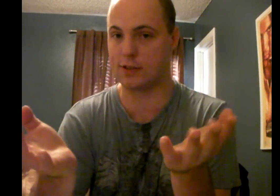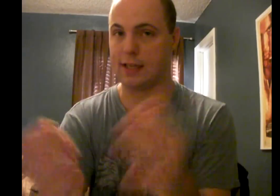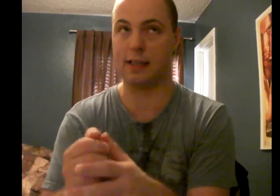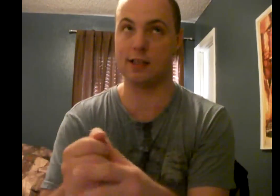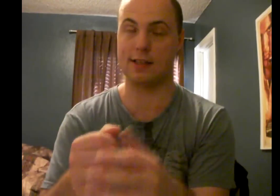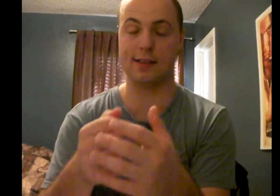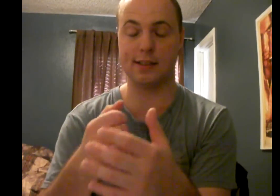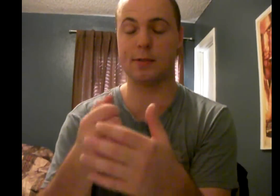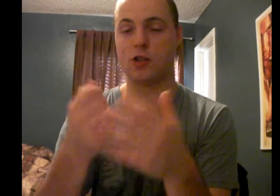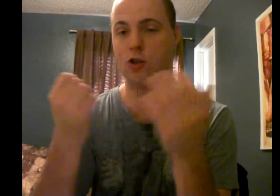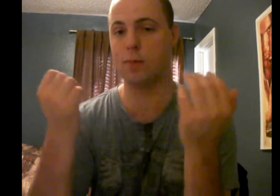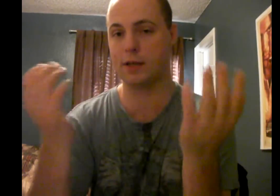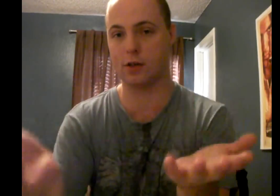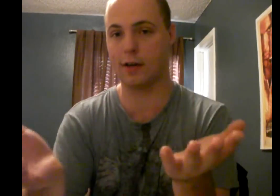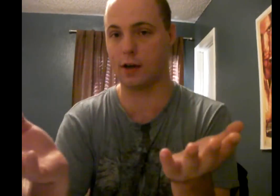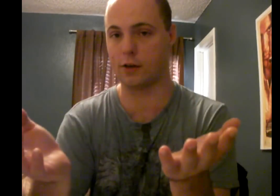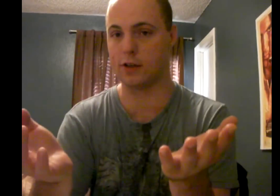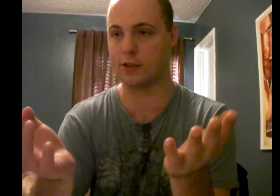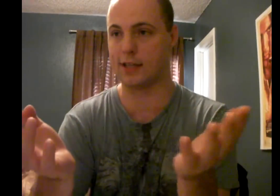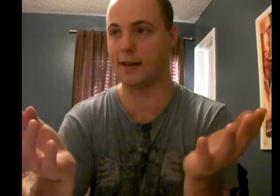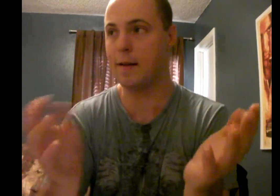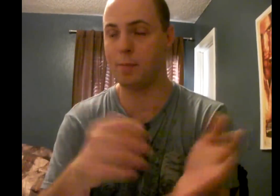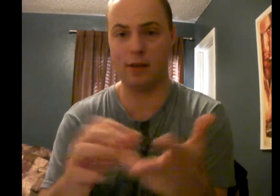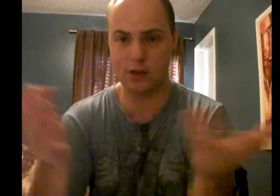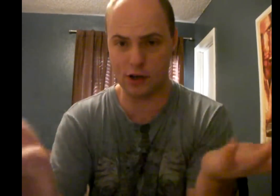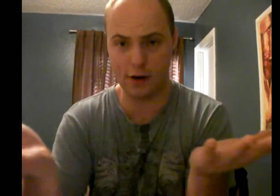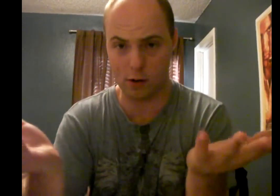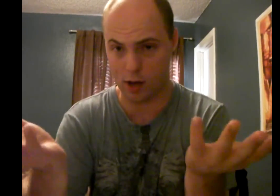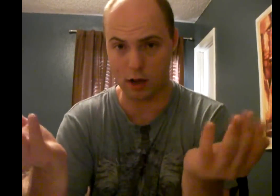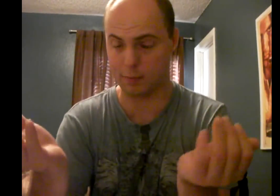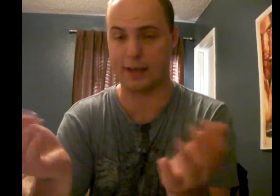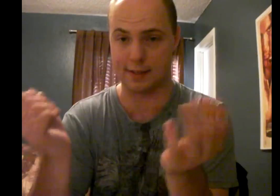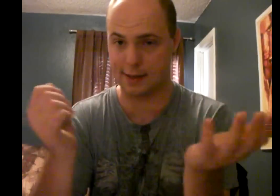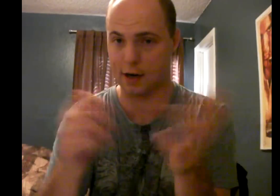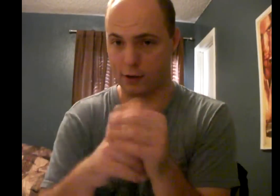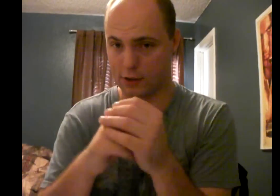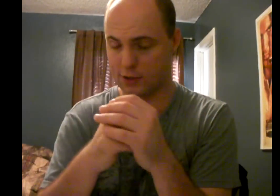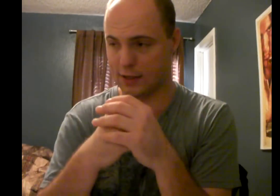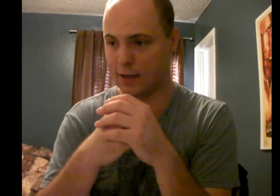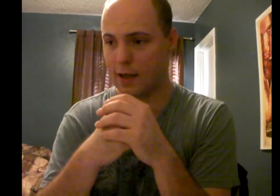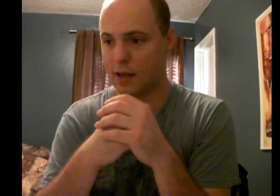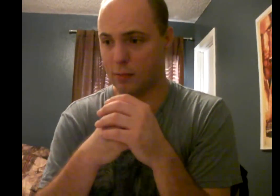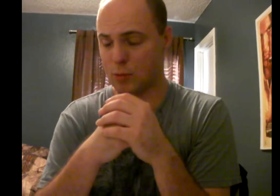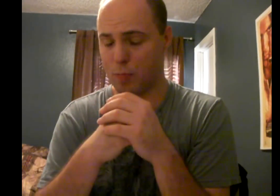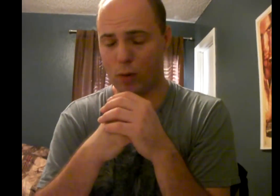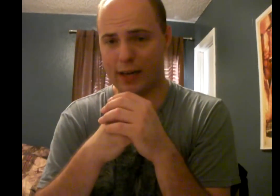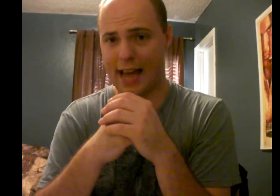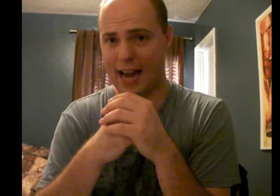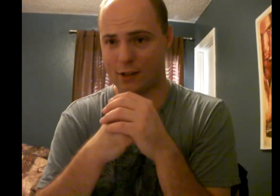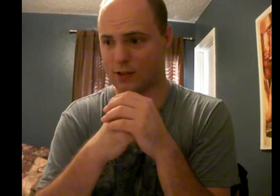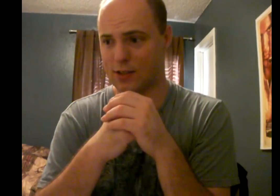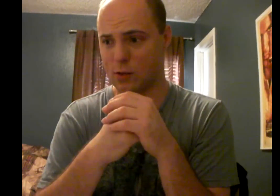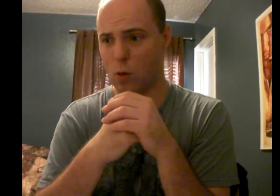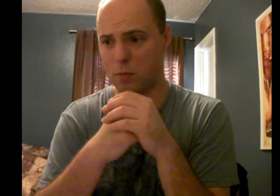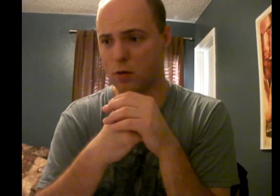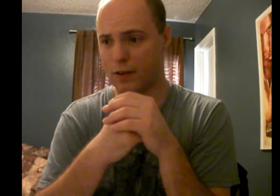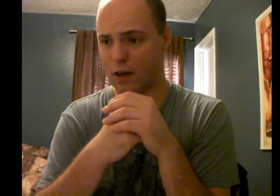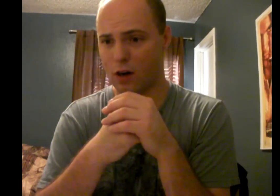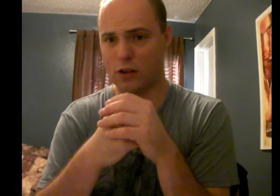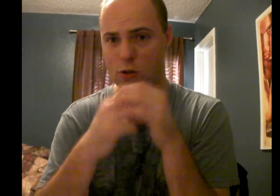interesting. Elizabeth Shoe makes her character interesting. Even Jerry O'Connell makes his character interesting. The most boring actors in this whole movie are